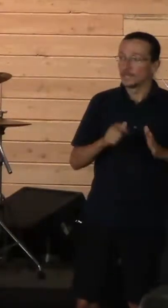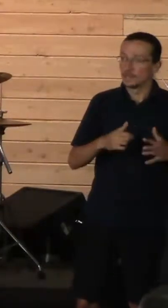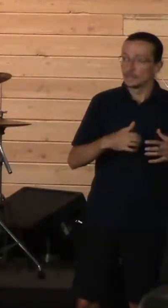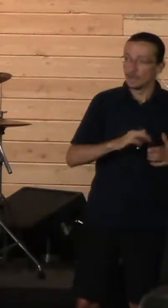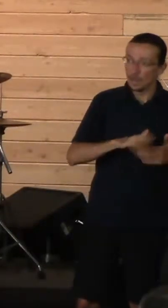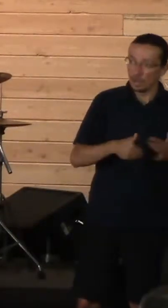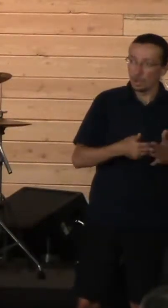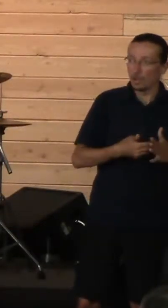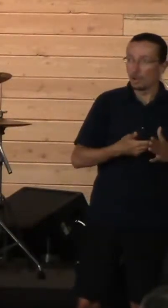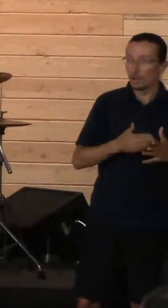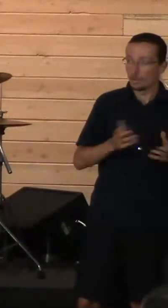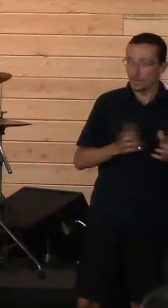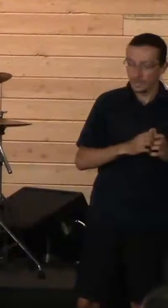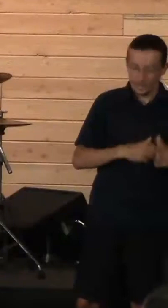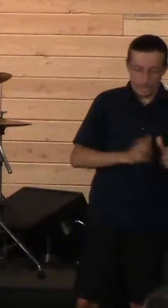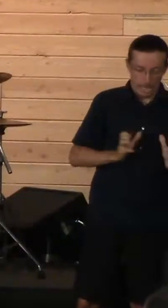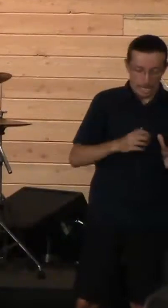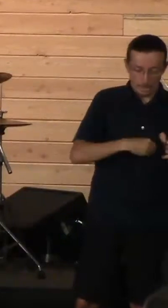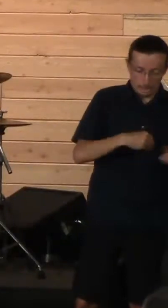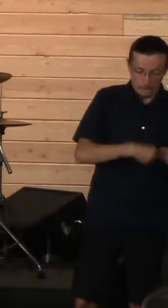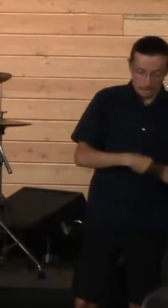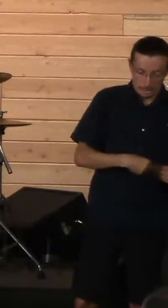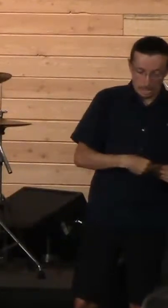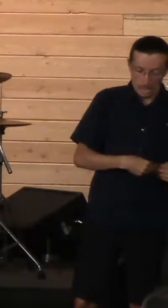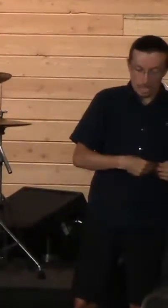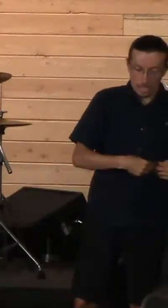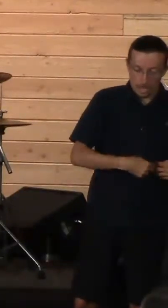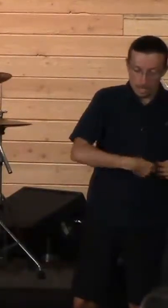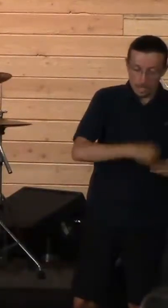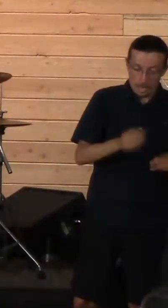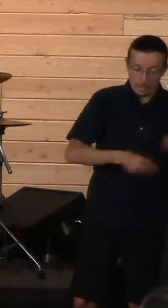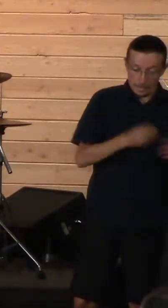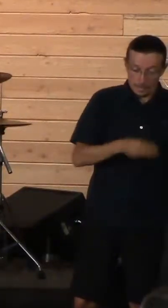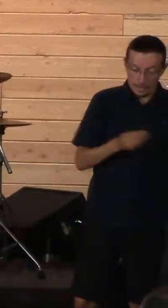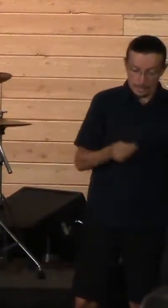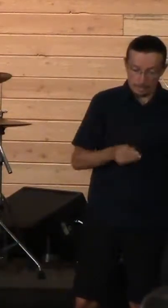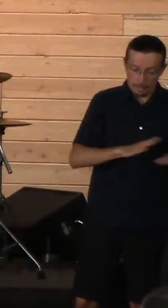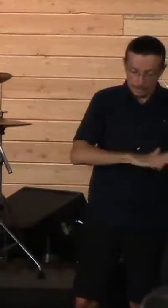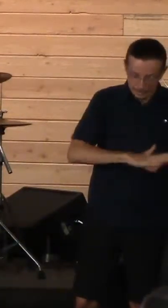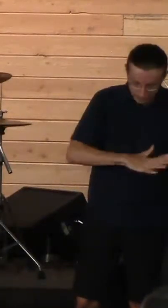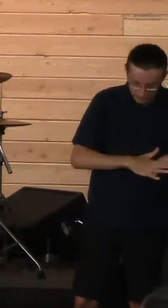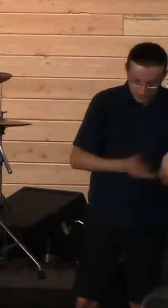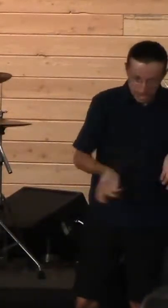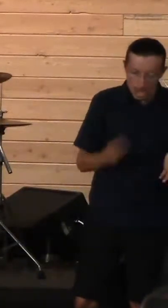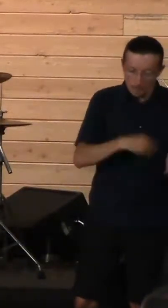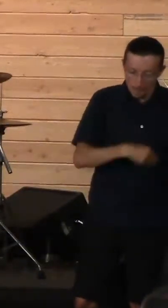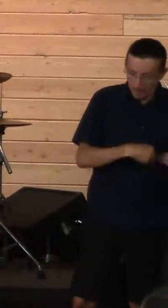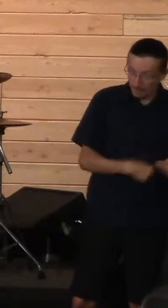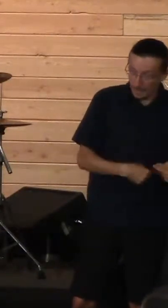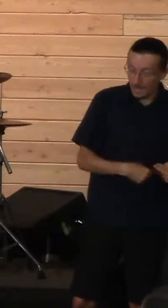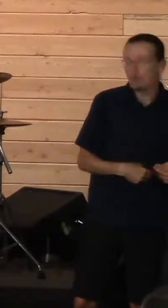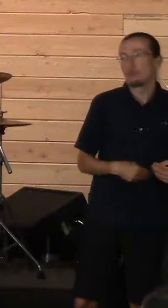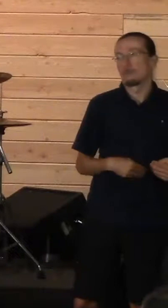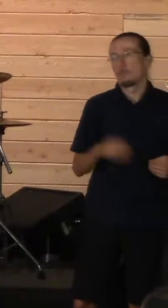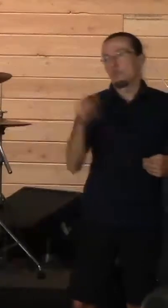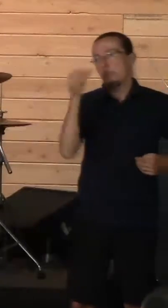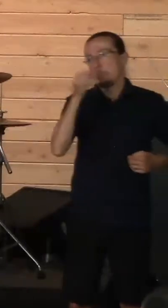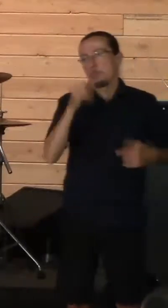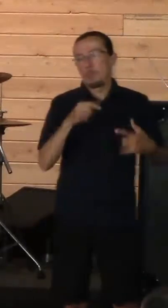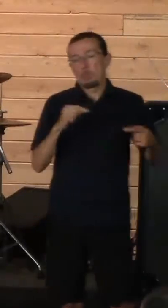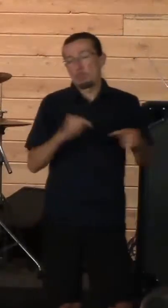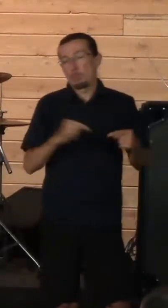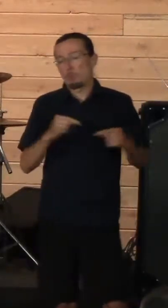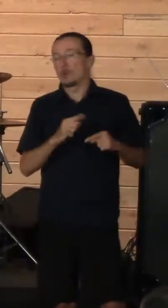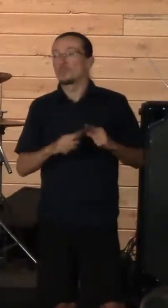all the dressing, clean it, and then repack it. So incredibly painful. But with